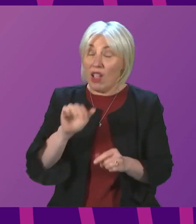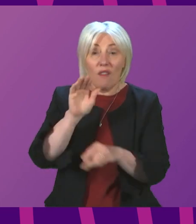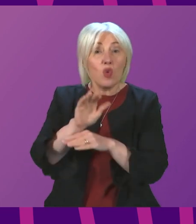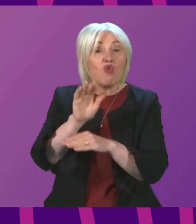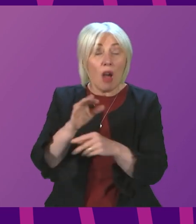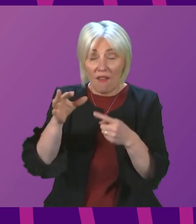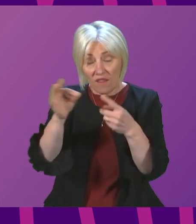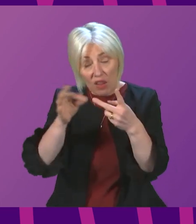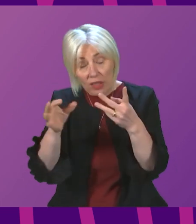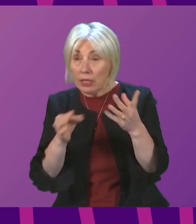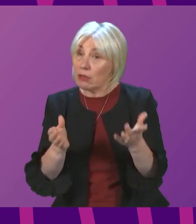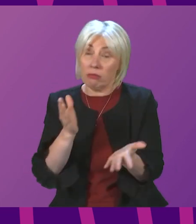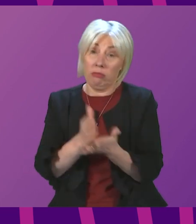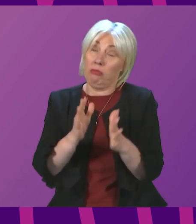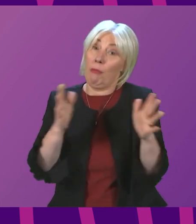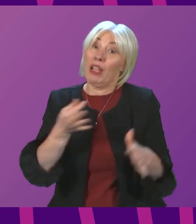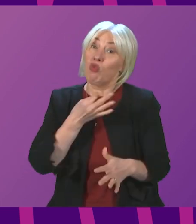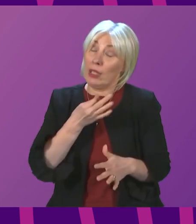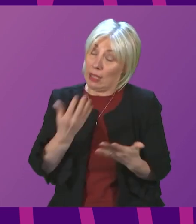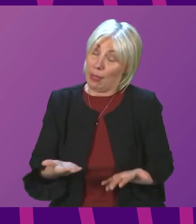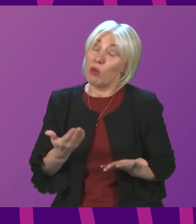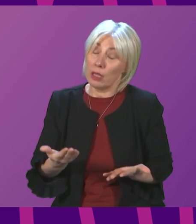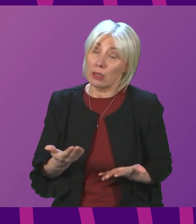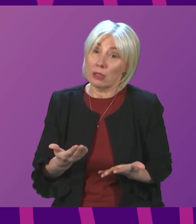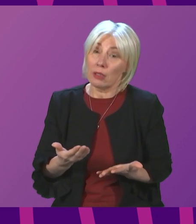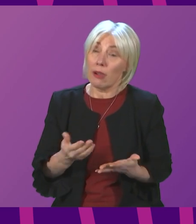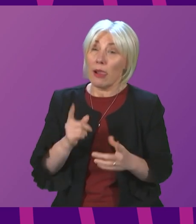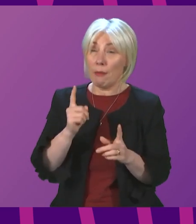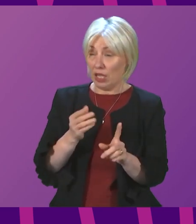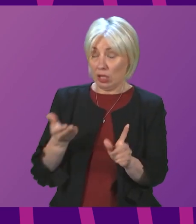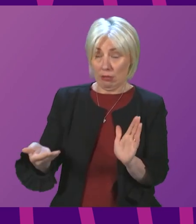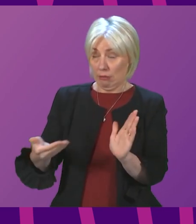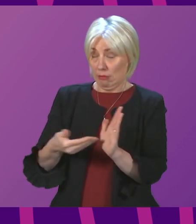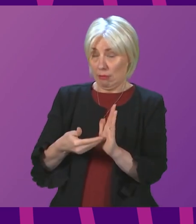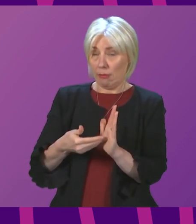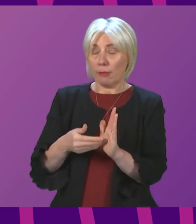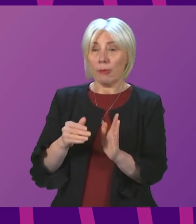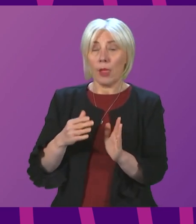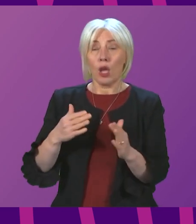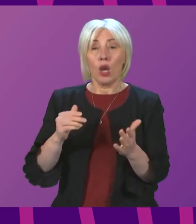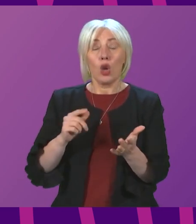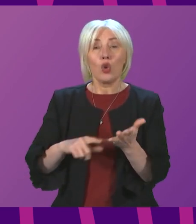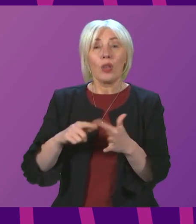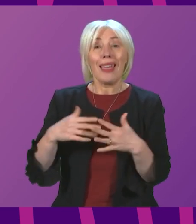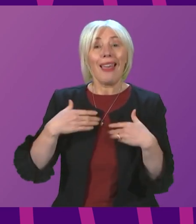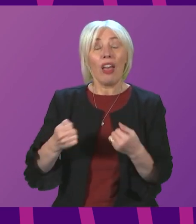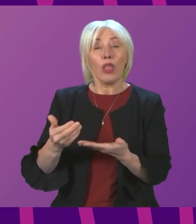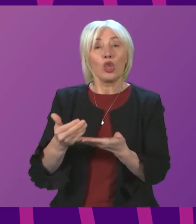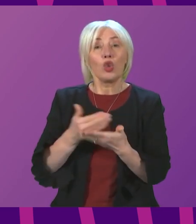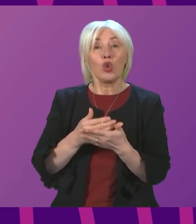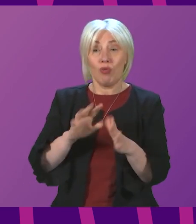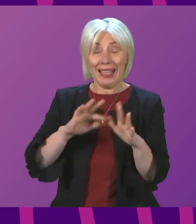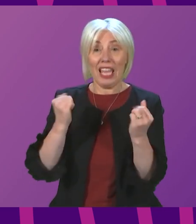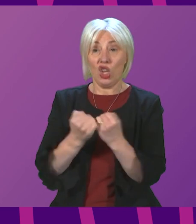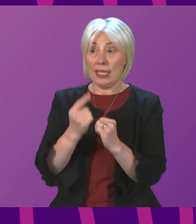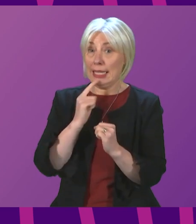remains is the biggest risk we face right now. I should say just as an aside, the UK Health Security Agency confirmed just at the end of